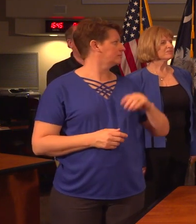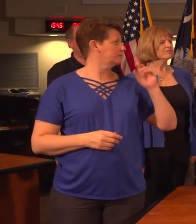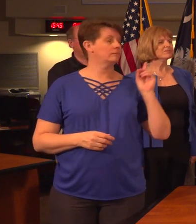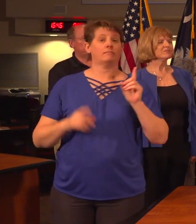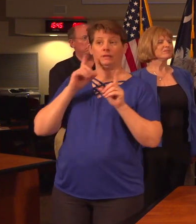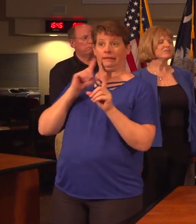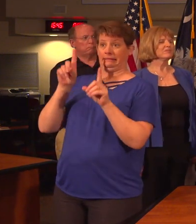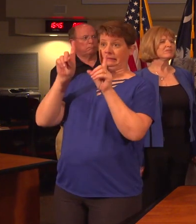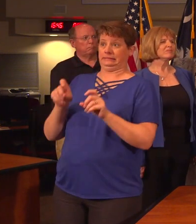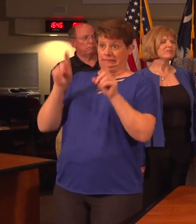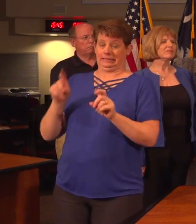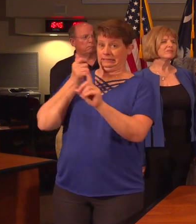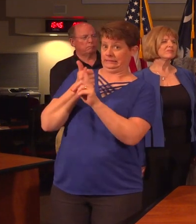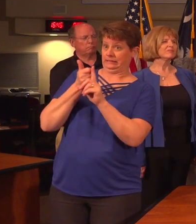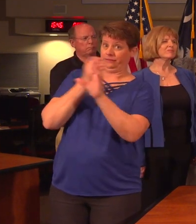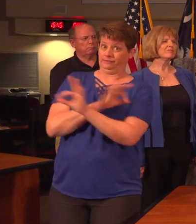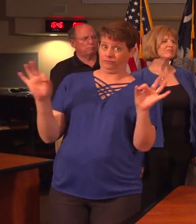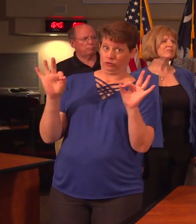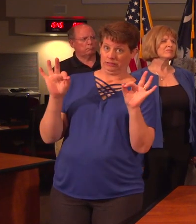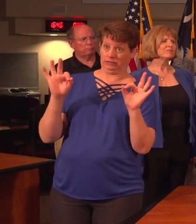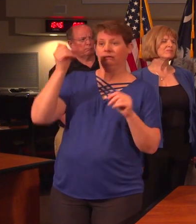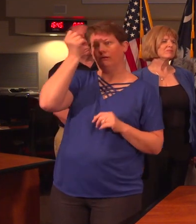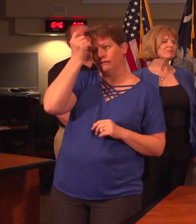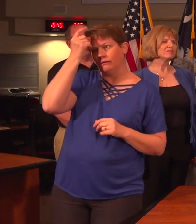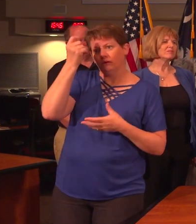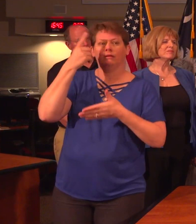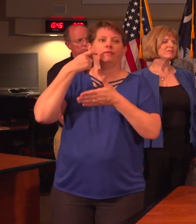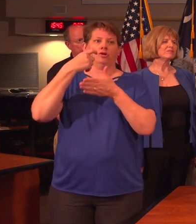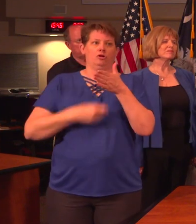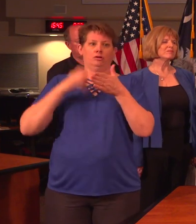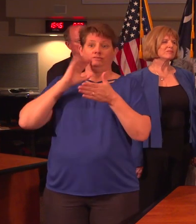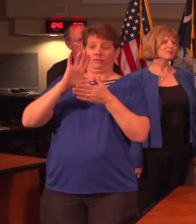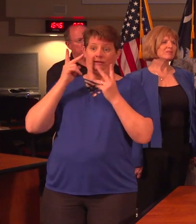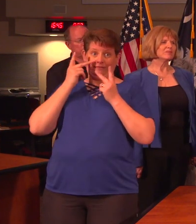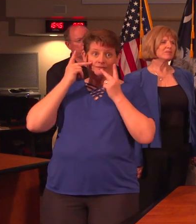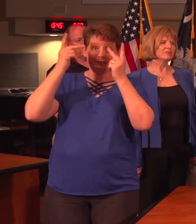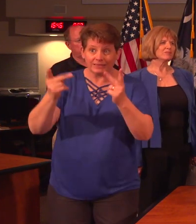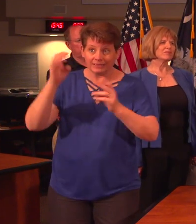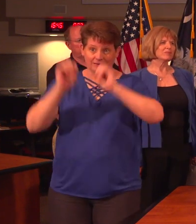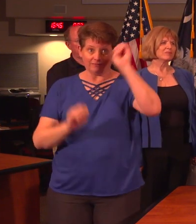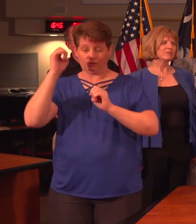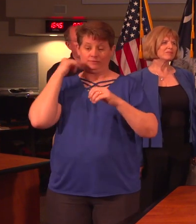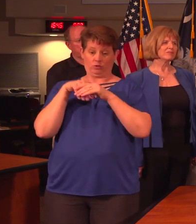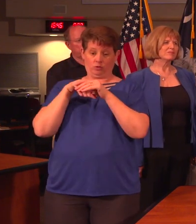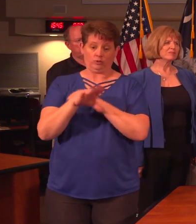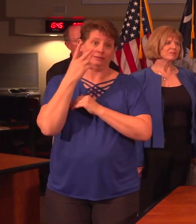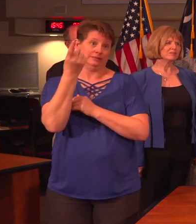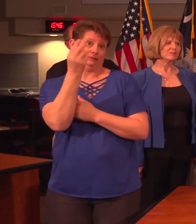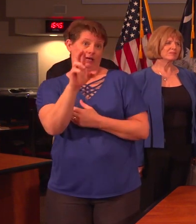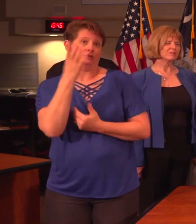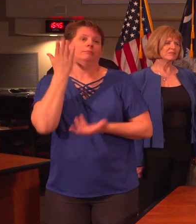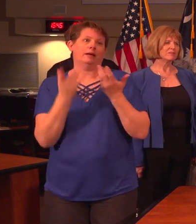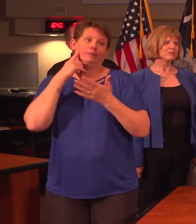The test is free, but the cost of a health care visit or an evaluation, if you go in to see the doctor, may be